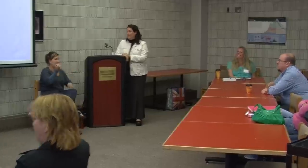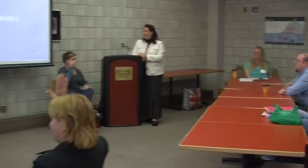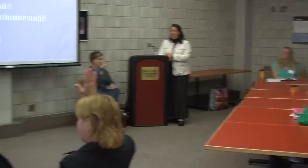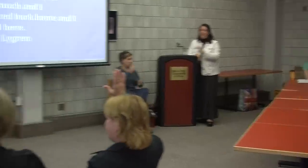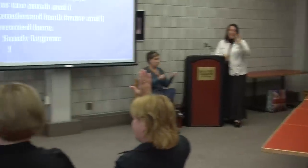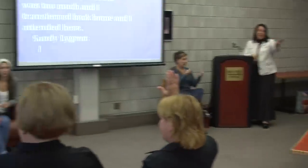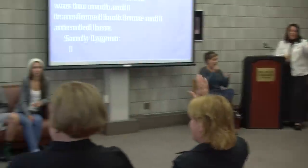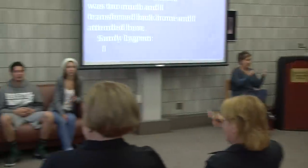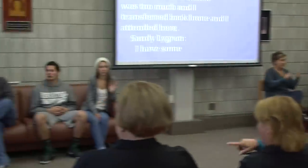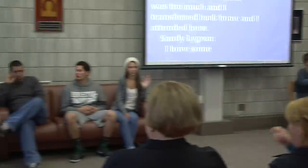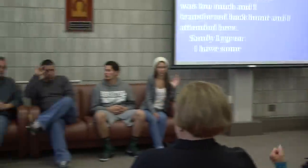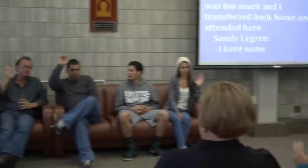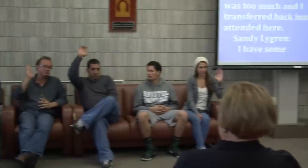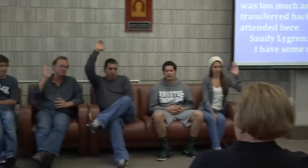Not the audience, the panel.